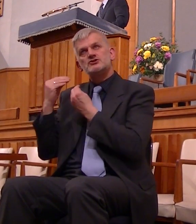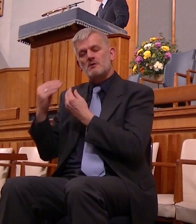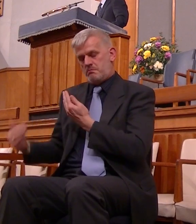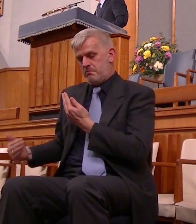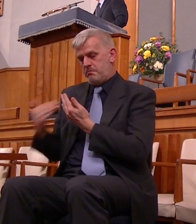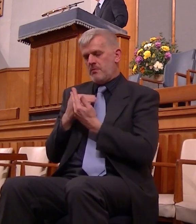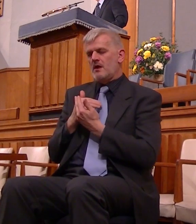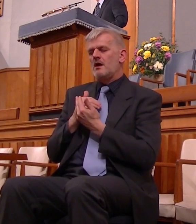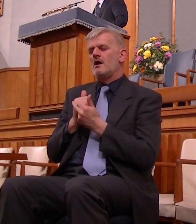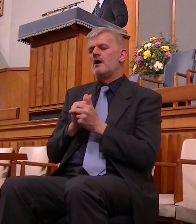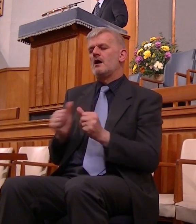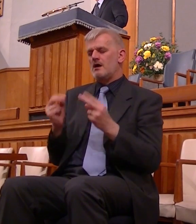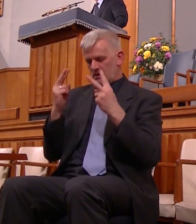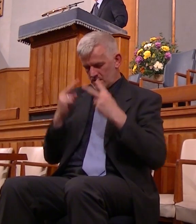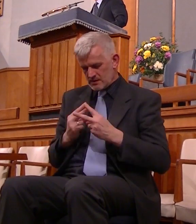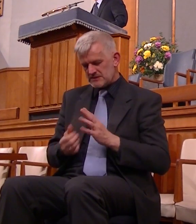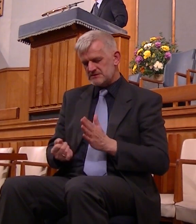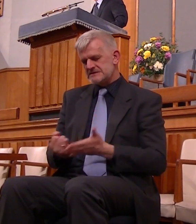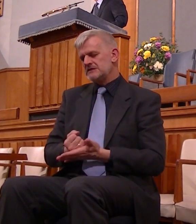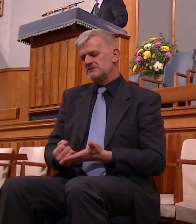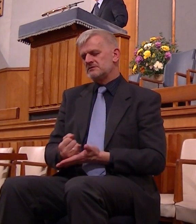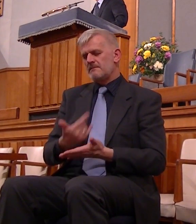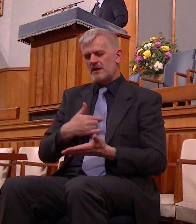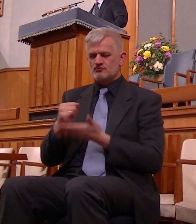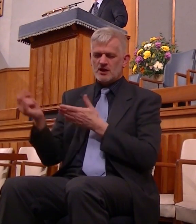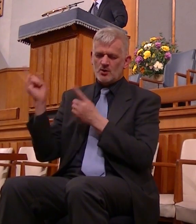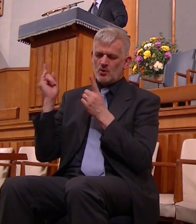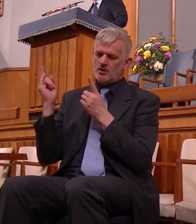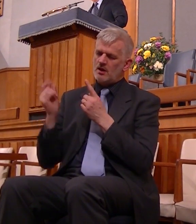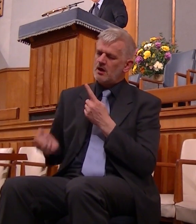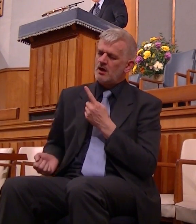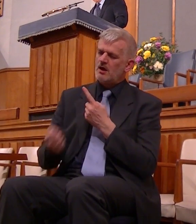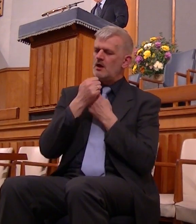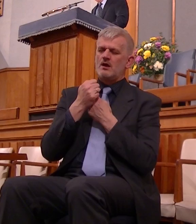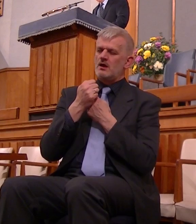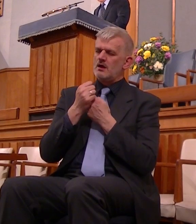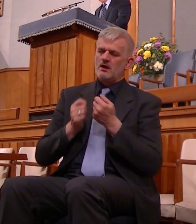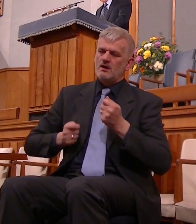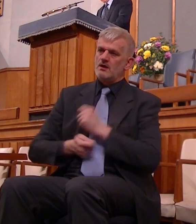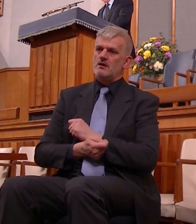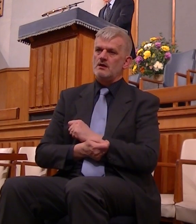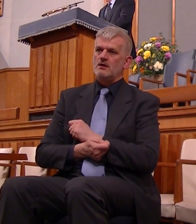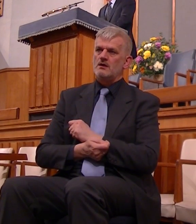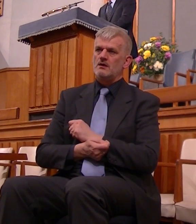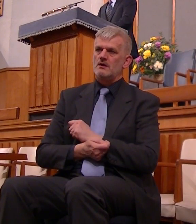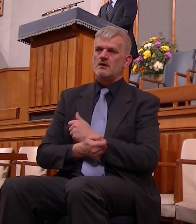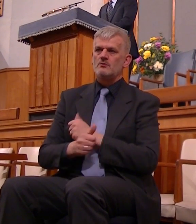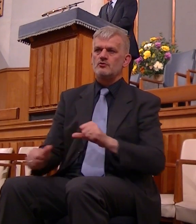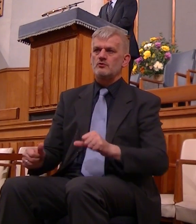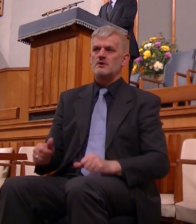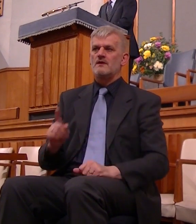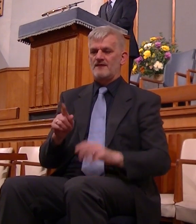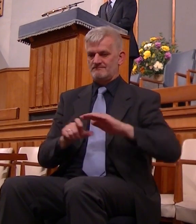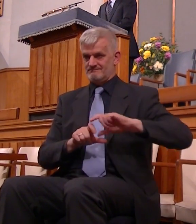God and his own sinfulness and rejection of God the amazing kindness and mercy of God listen to